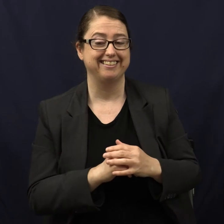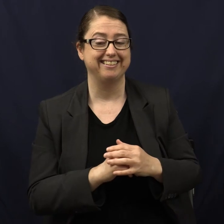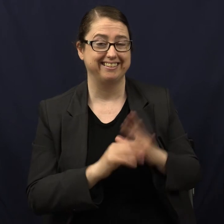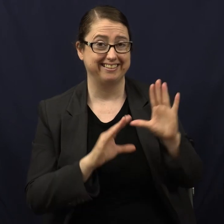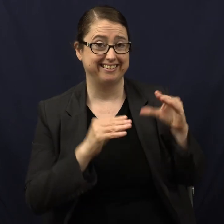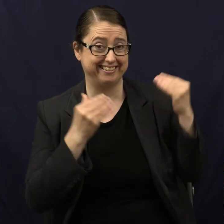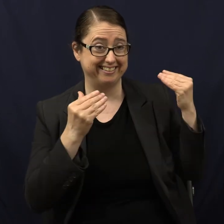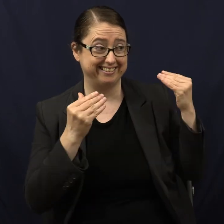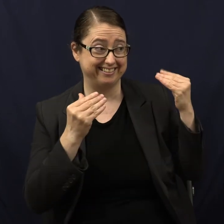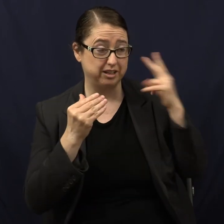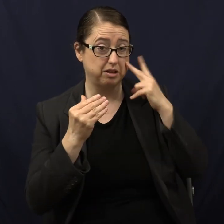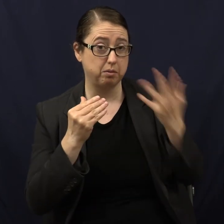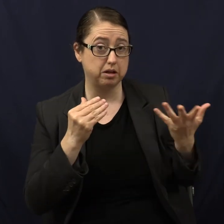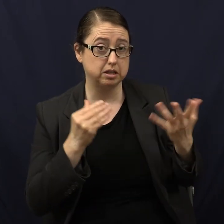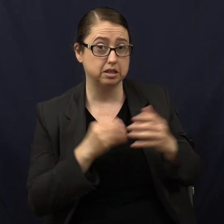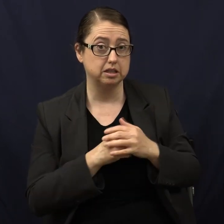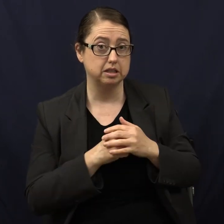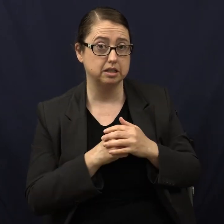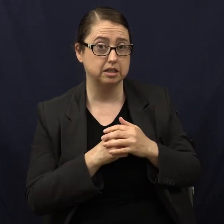Smile. What did you just see?